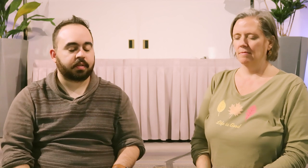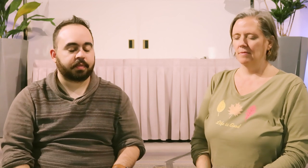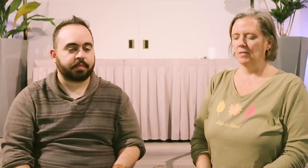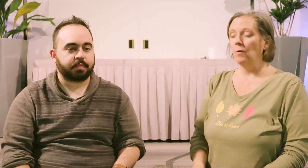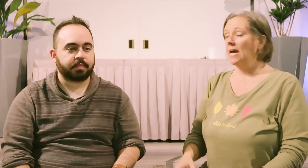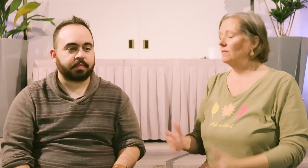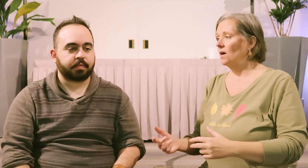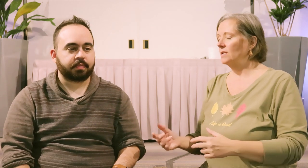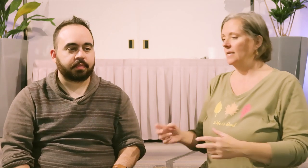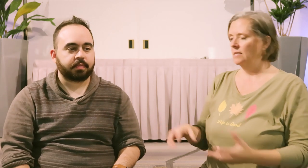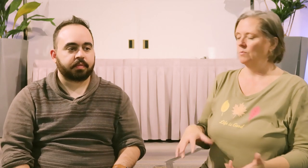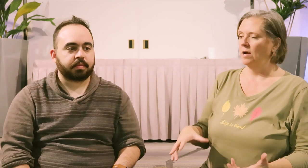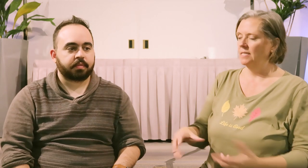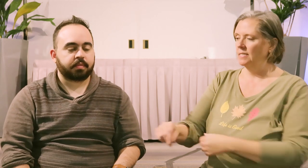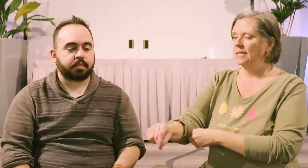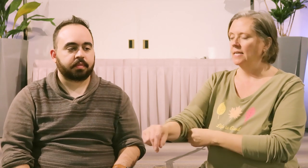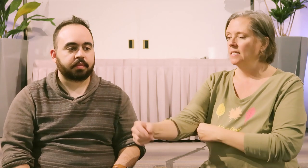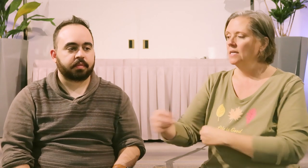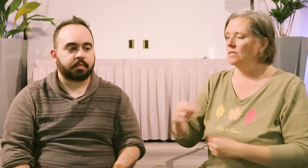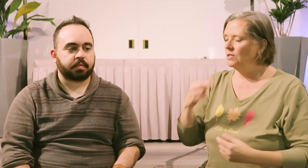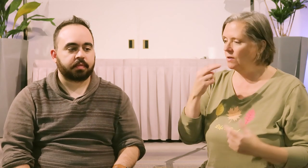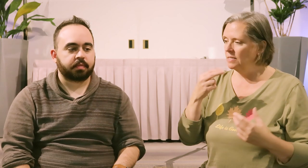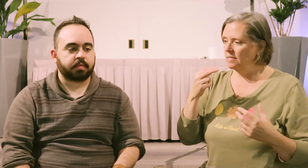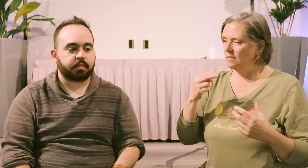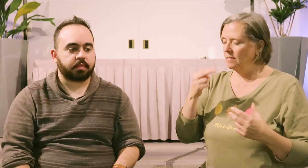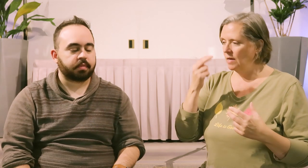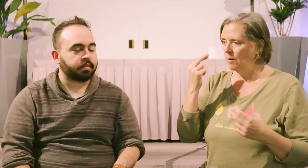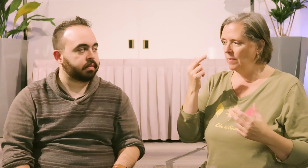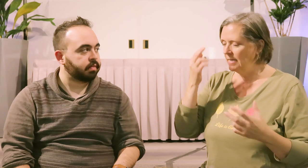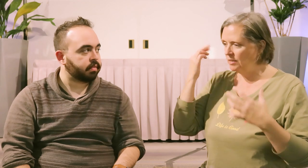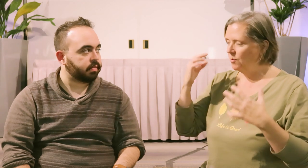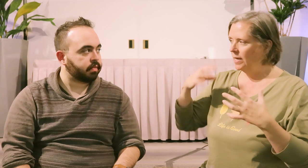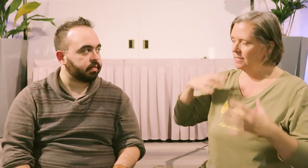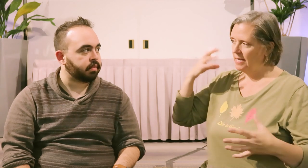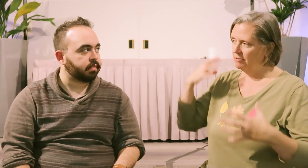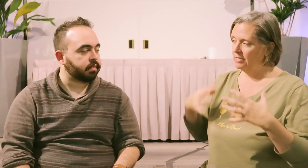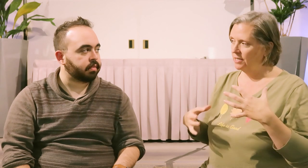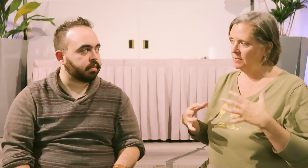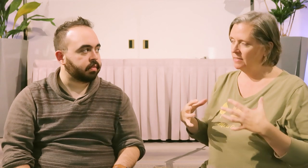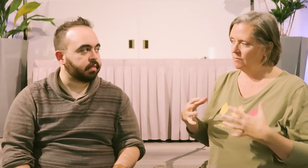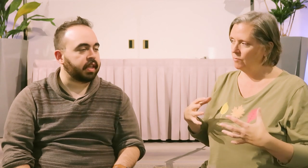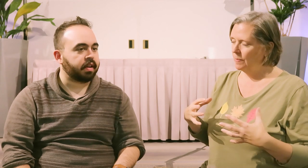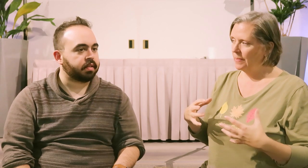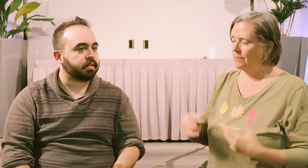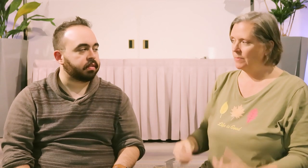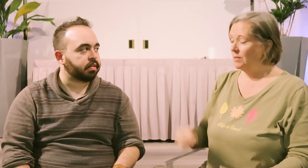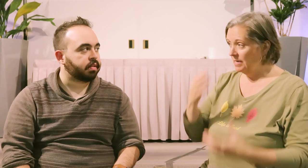So going out of the content into the process a second, do you notice at any of the points that the energy shifts? Yeah. Are there any